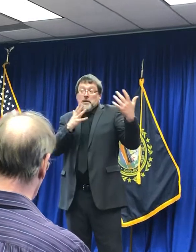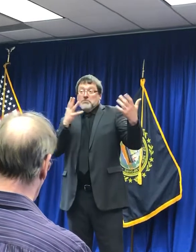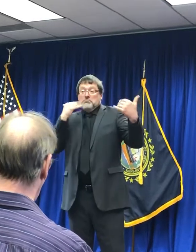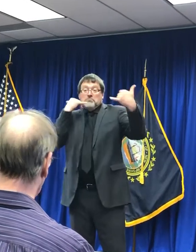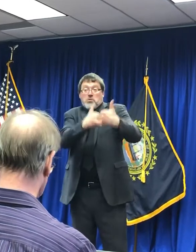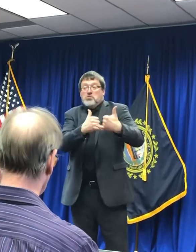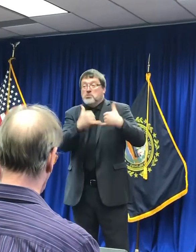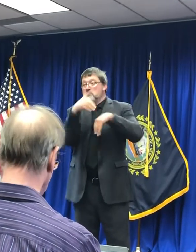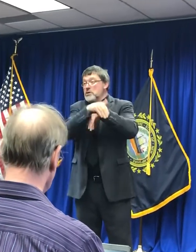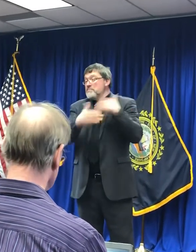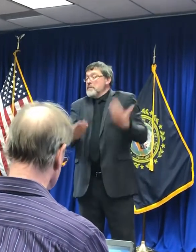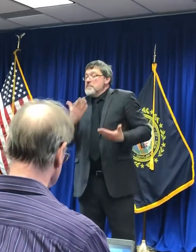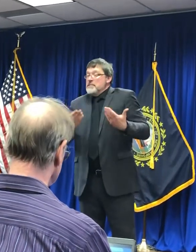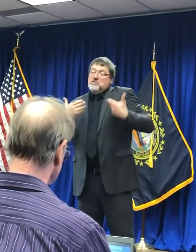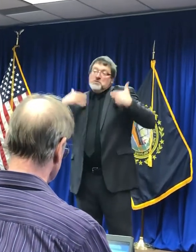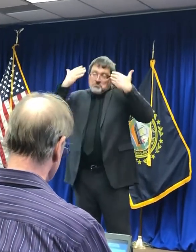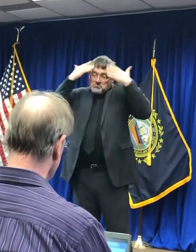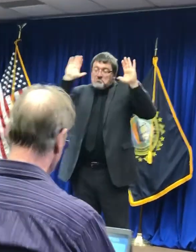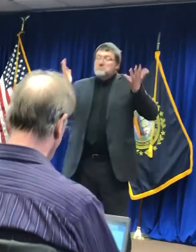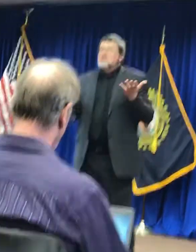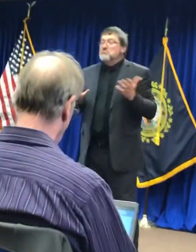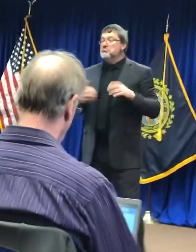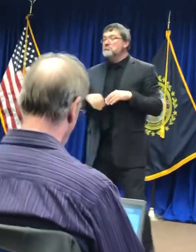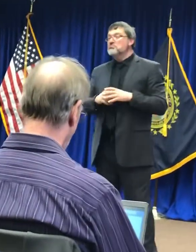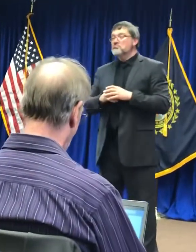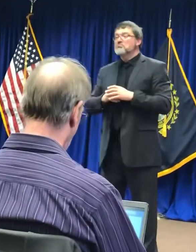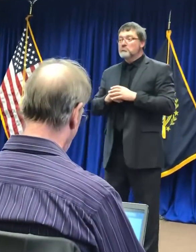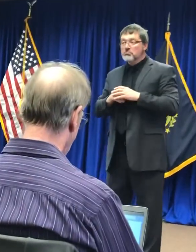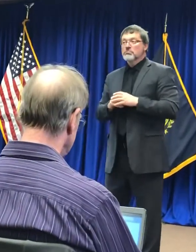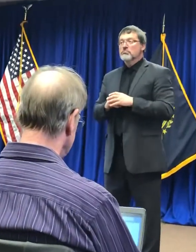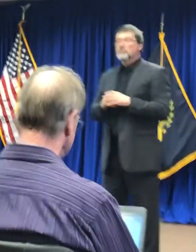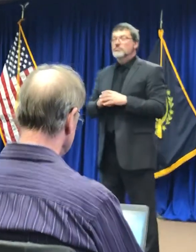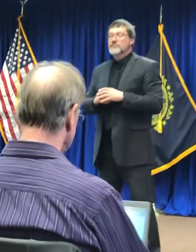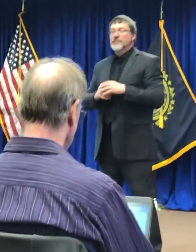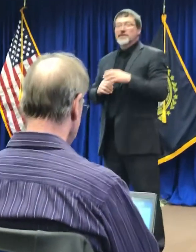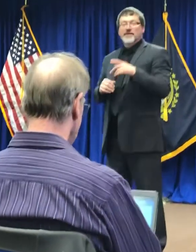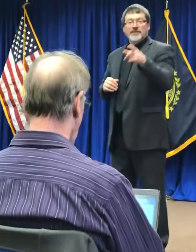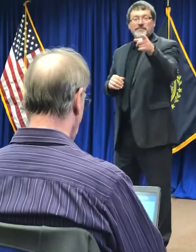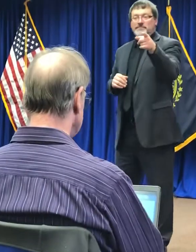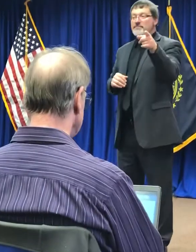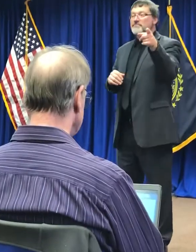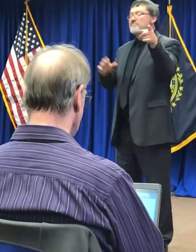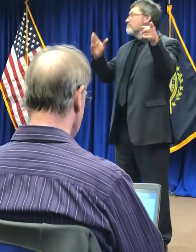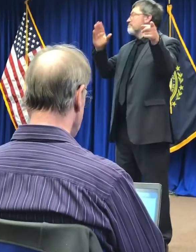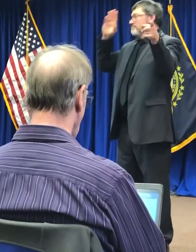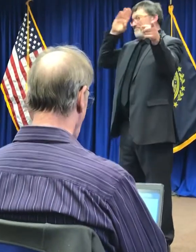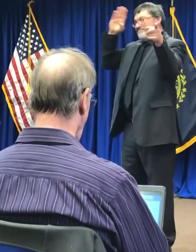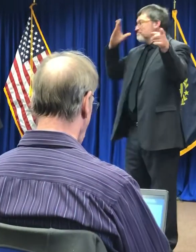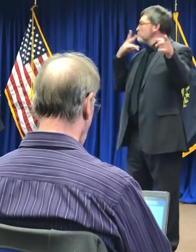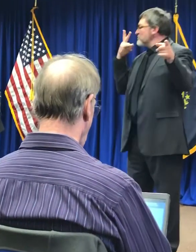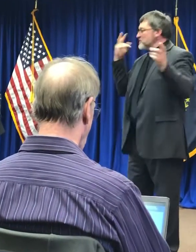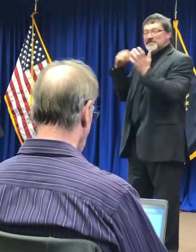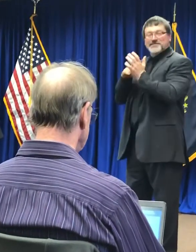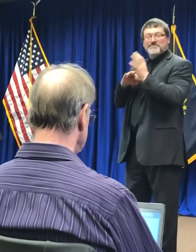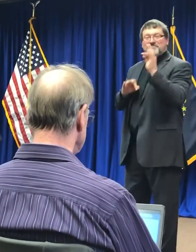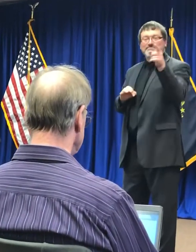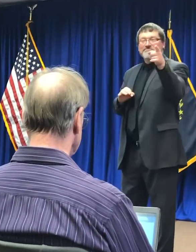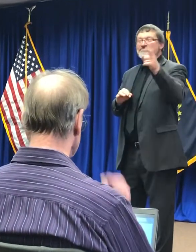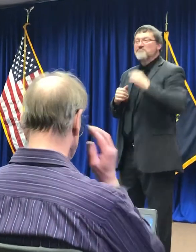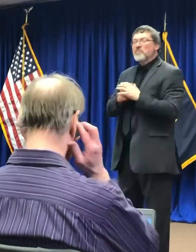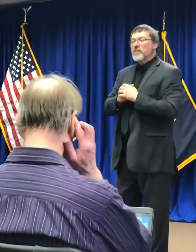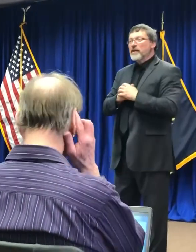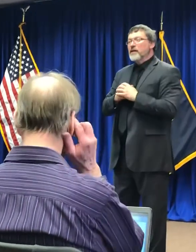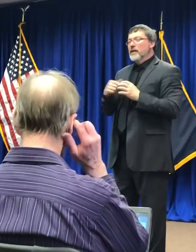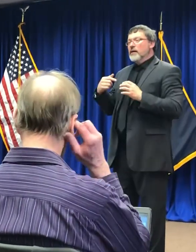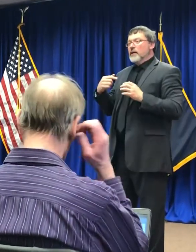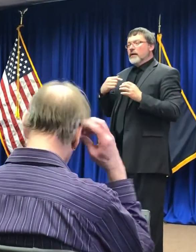I know any more information than that. Governor, hi, good to see you. Good to see you. I would like to ask you about Bike Week. June,